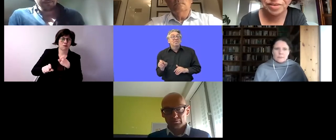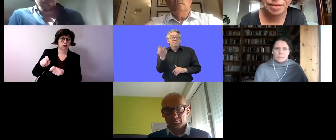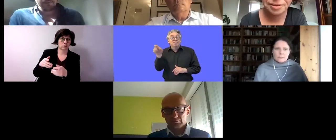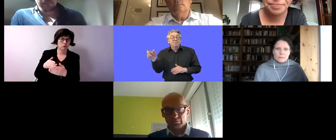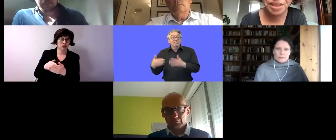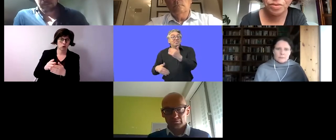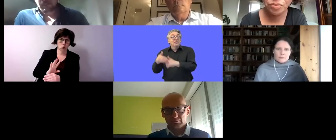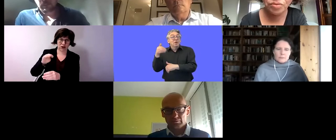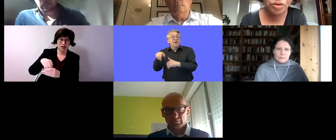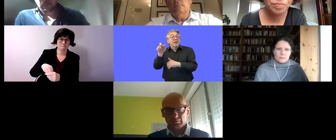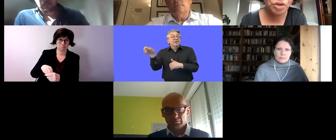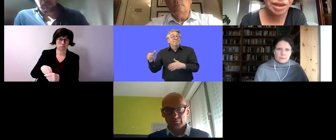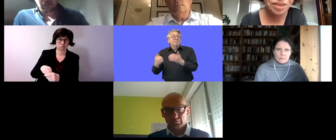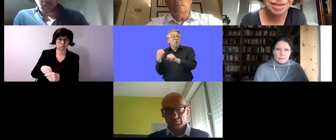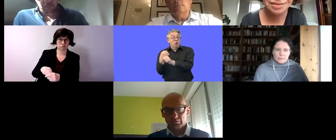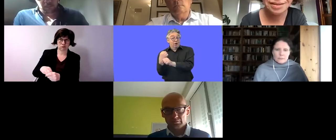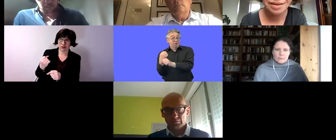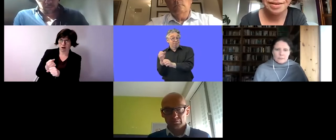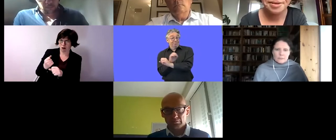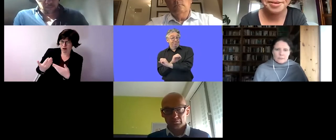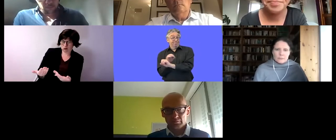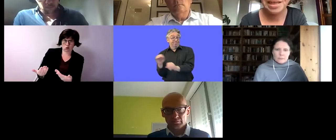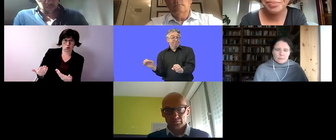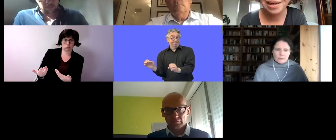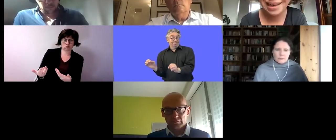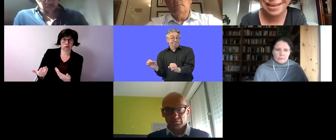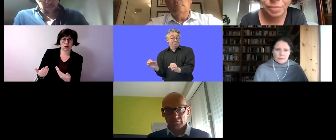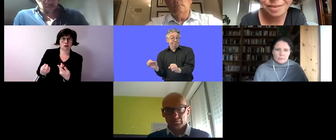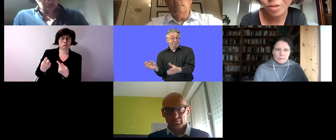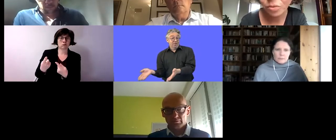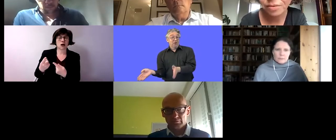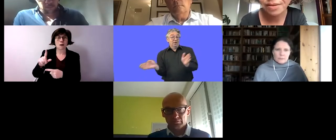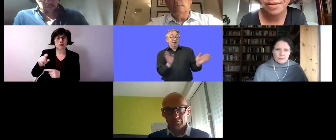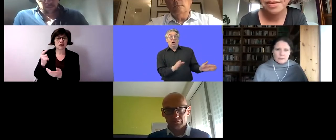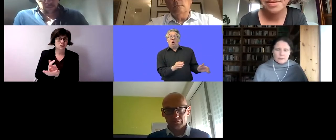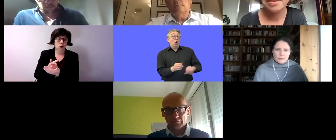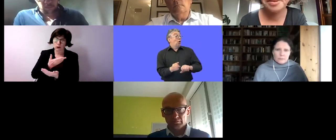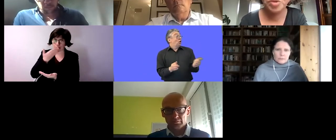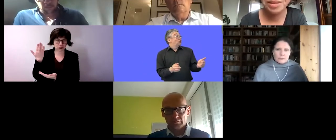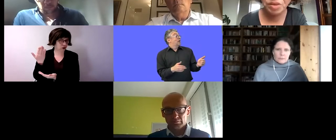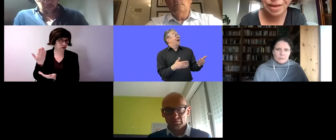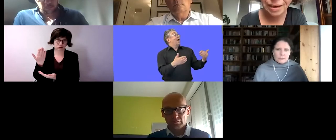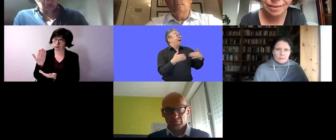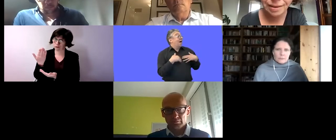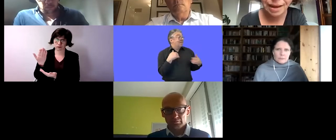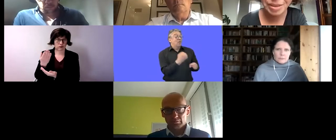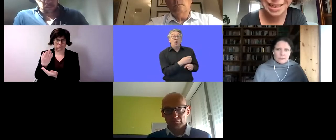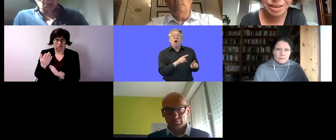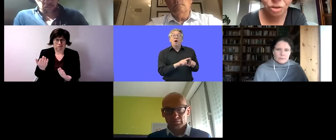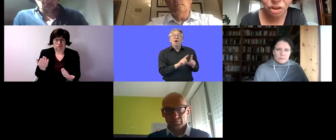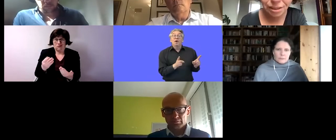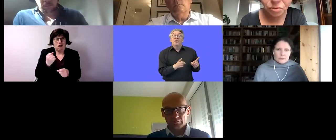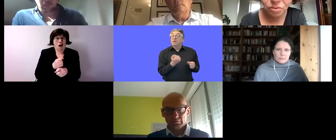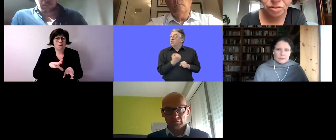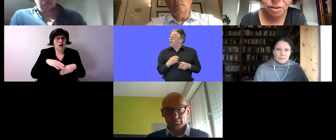in workshops for persons with disabilities that's where they're employed they don't have receive